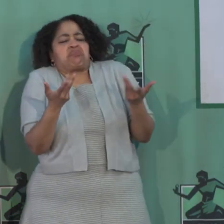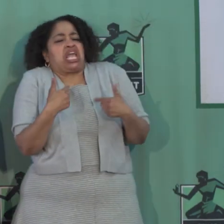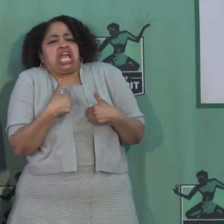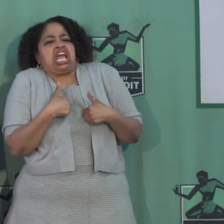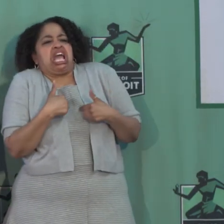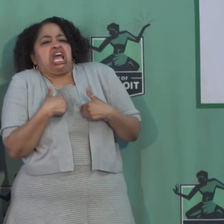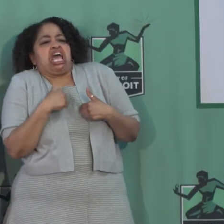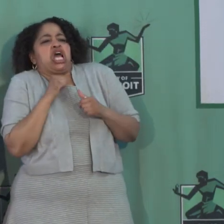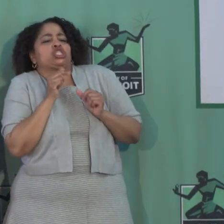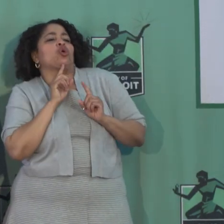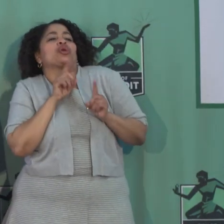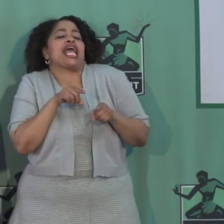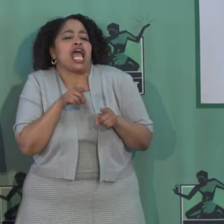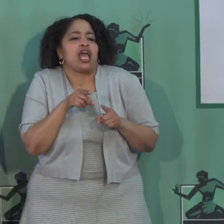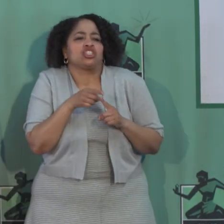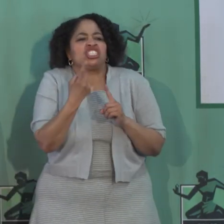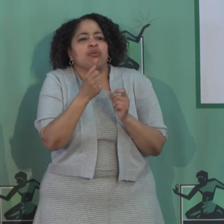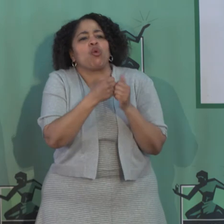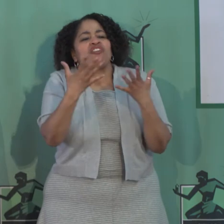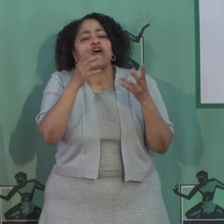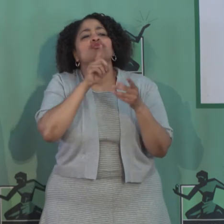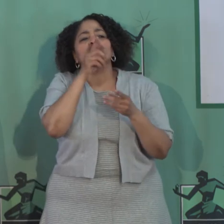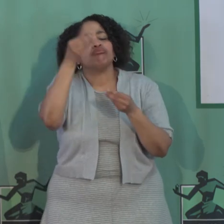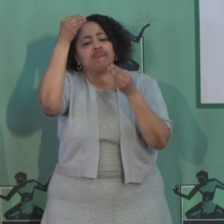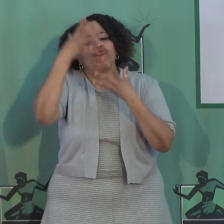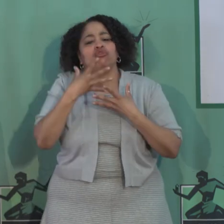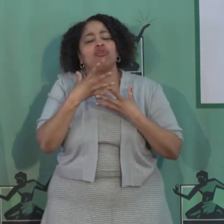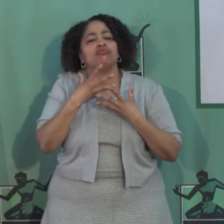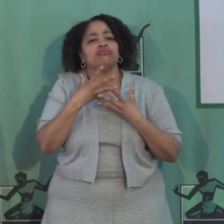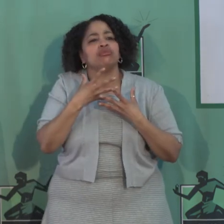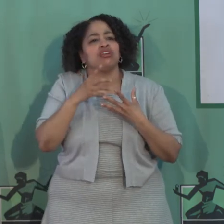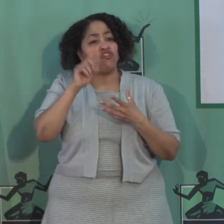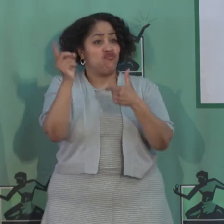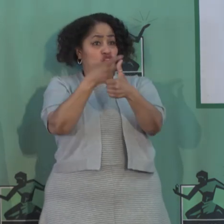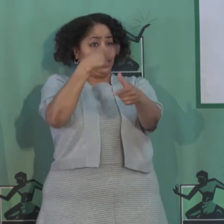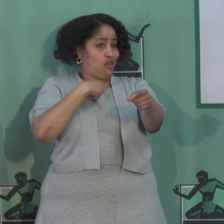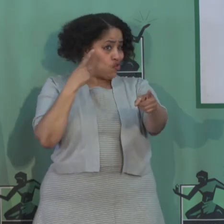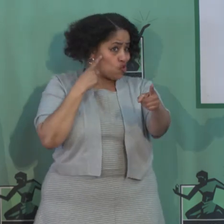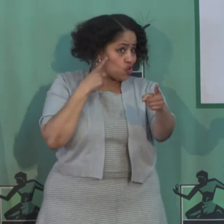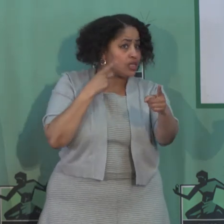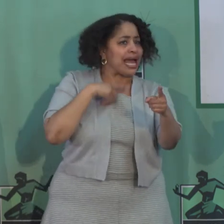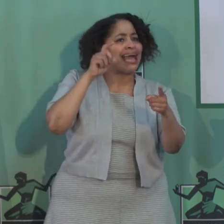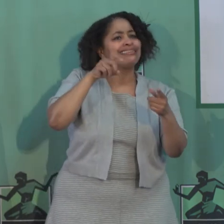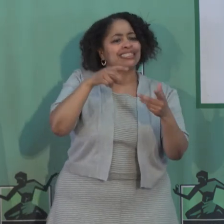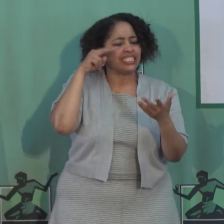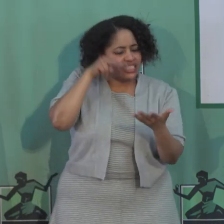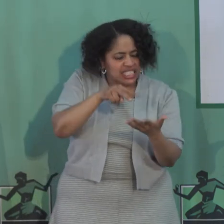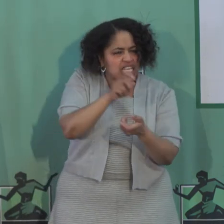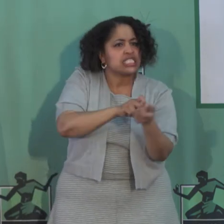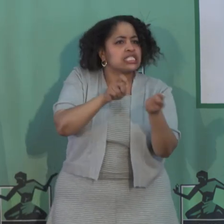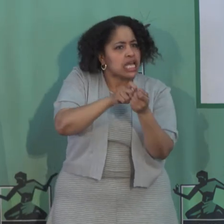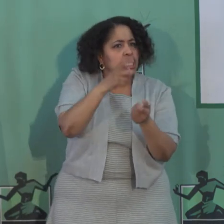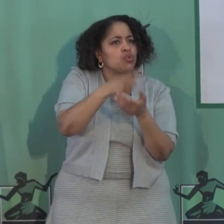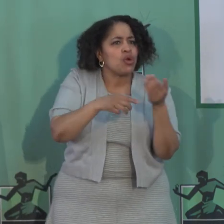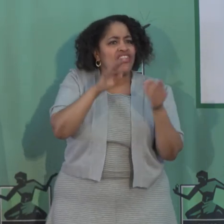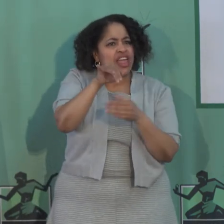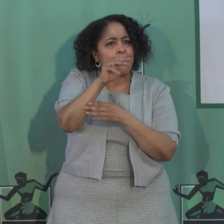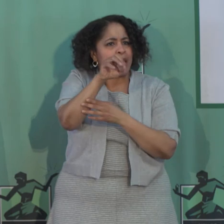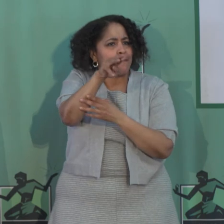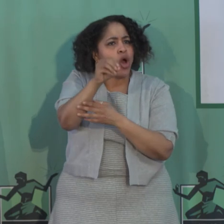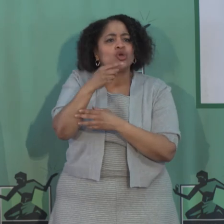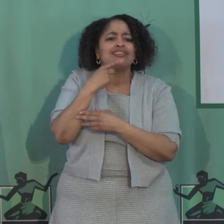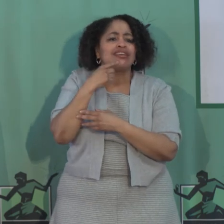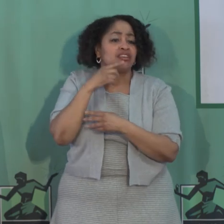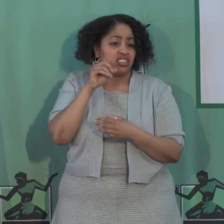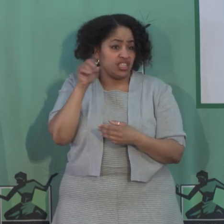don't react to something without being informed. So this is the first I'm hearing of it. So I need to see exactly what the memo says.